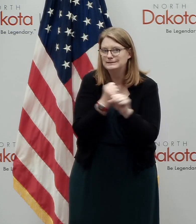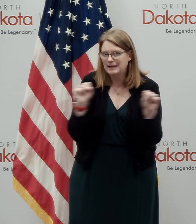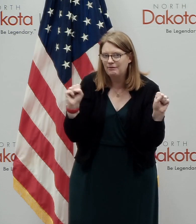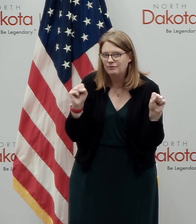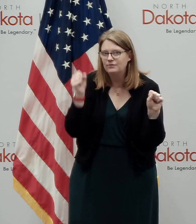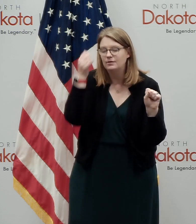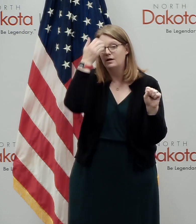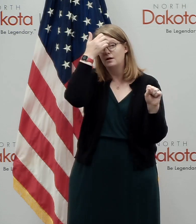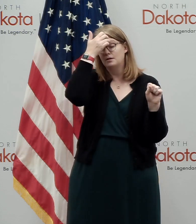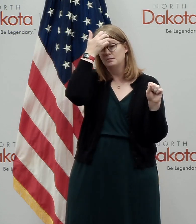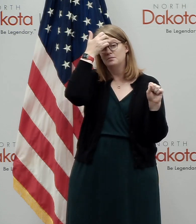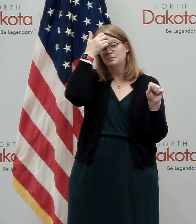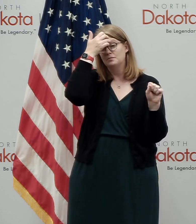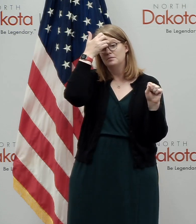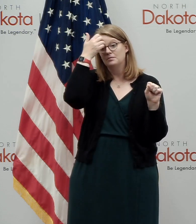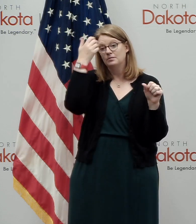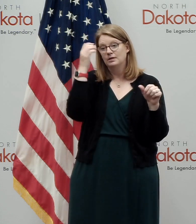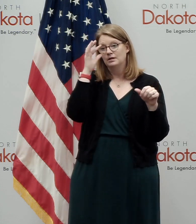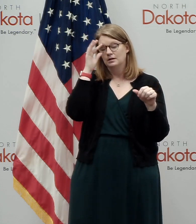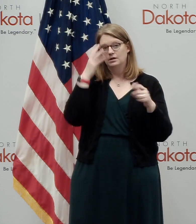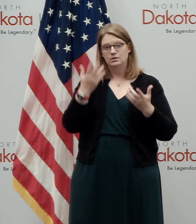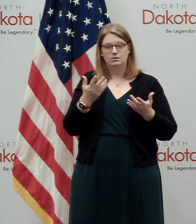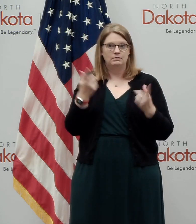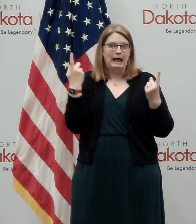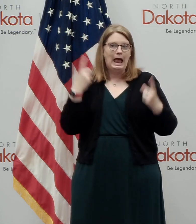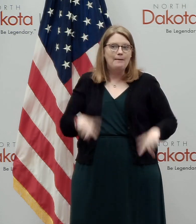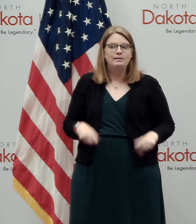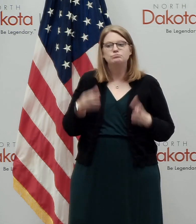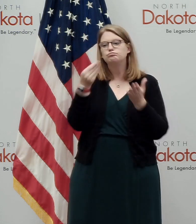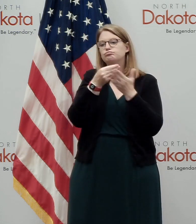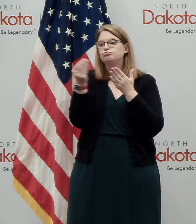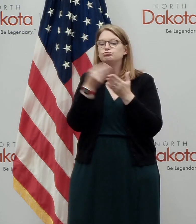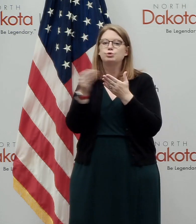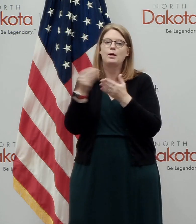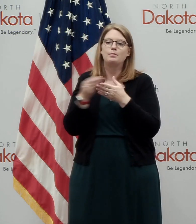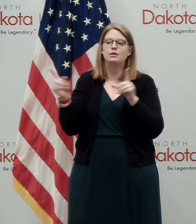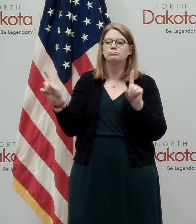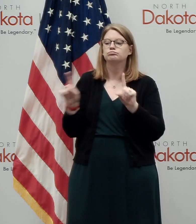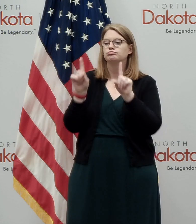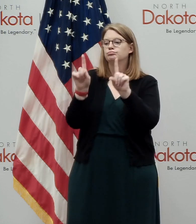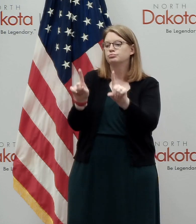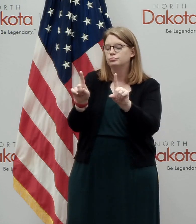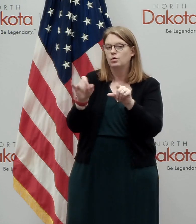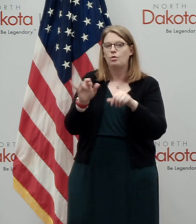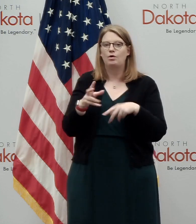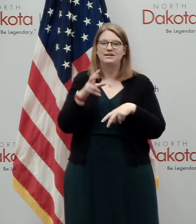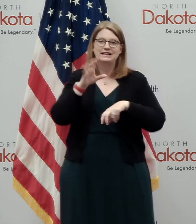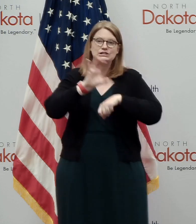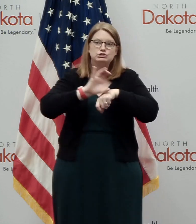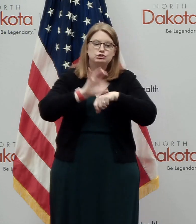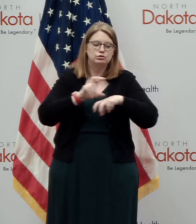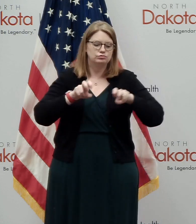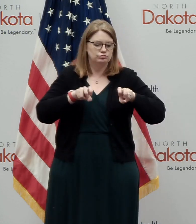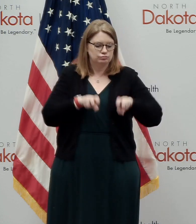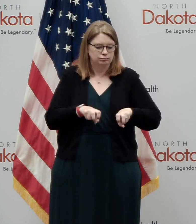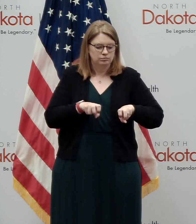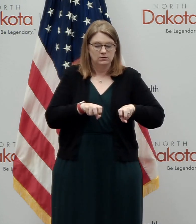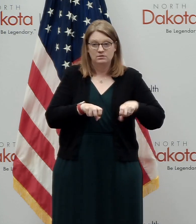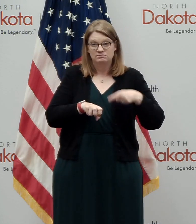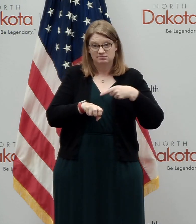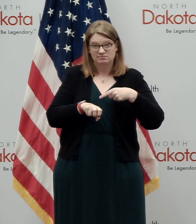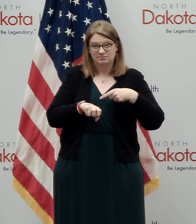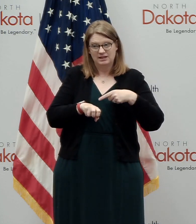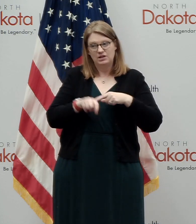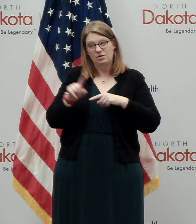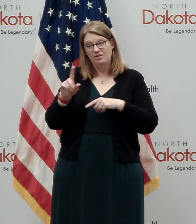next to you when you're shopping. They may be sitting next to you in church. But these are folks that when they